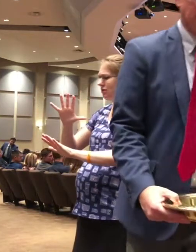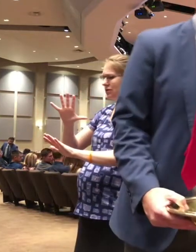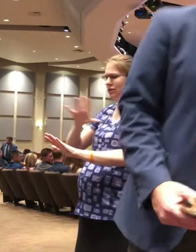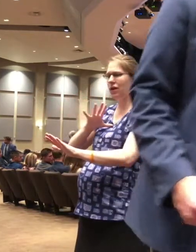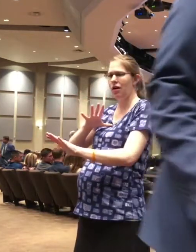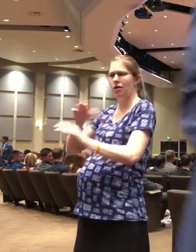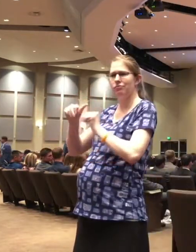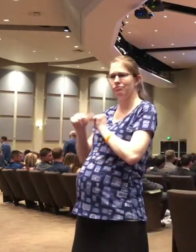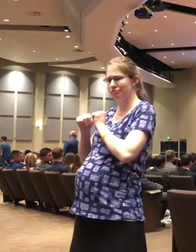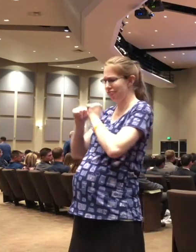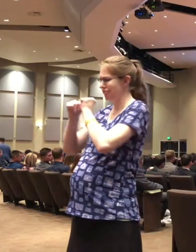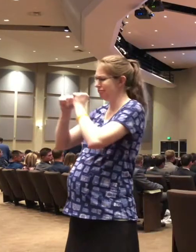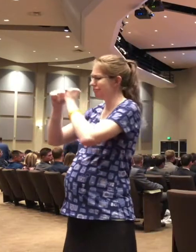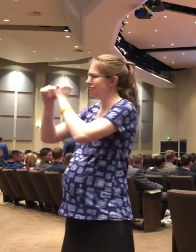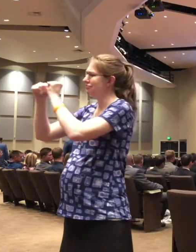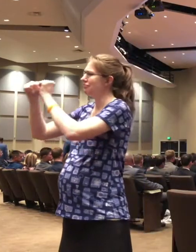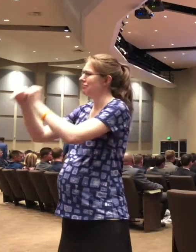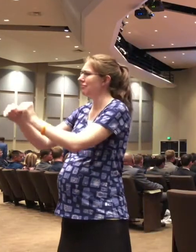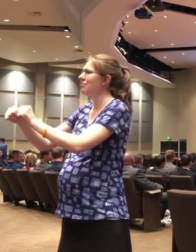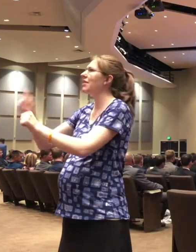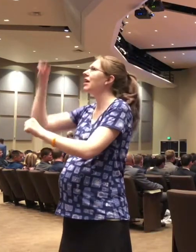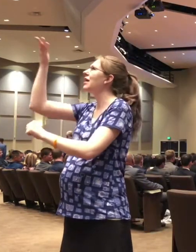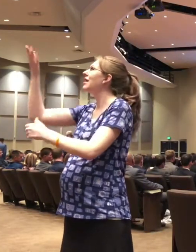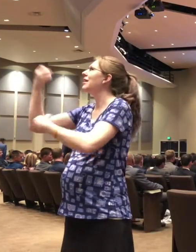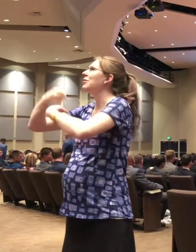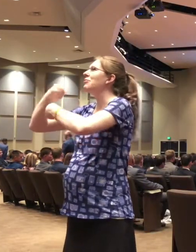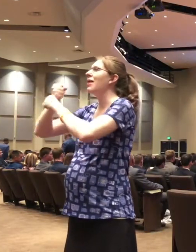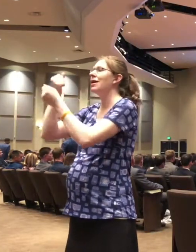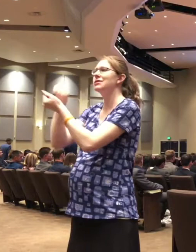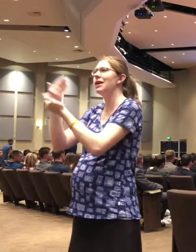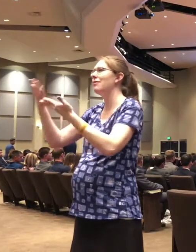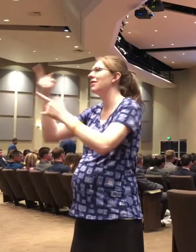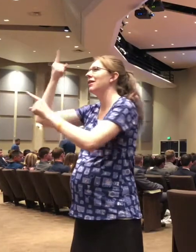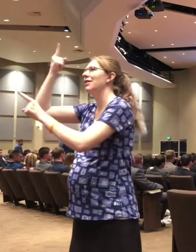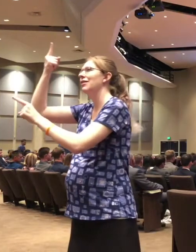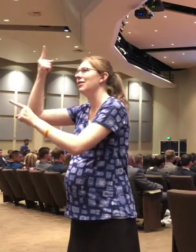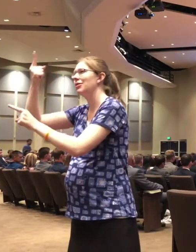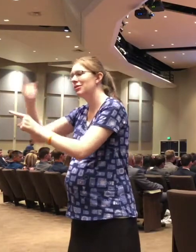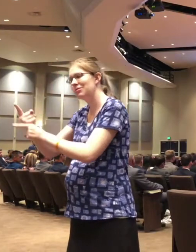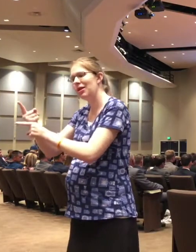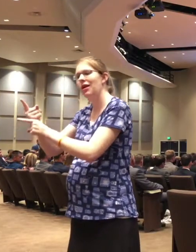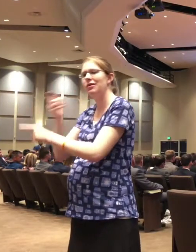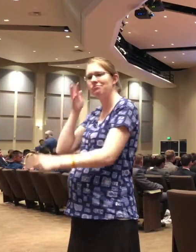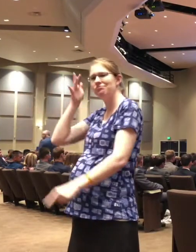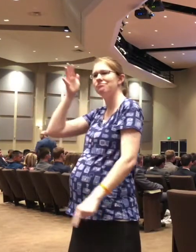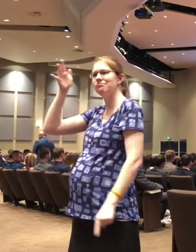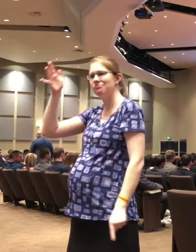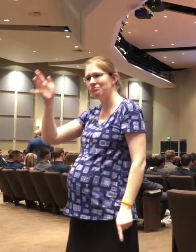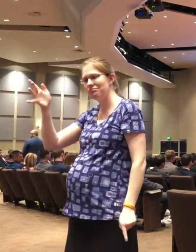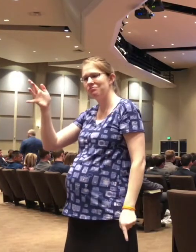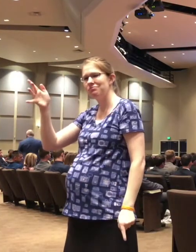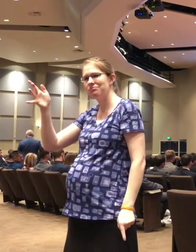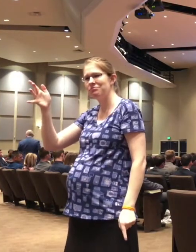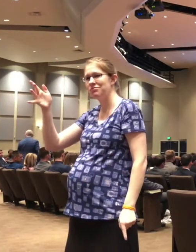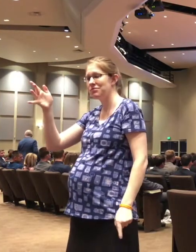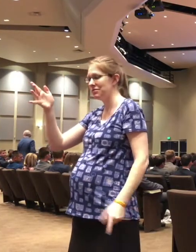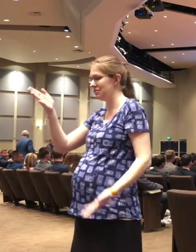He'll make them right. And the God of the good times,